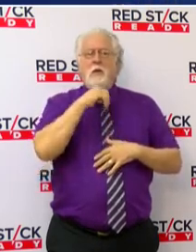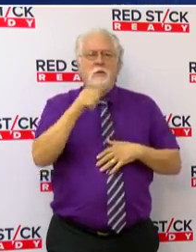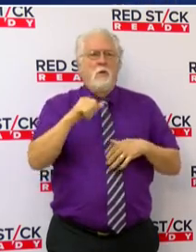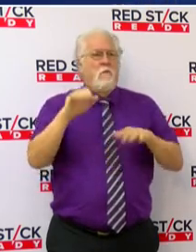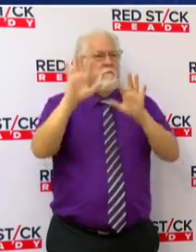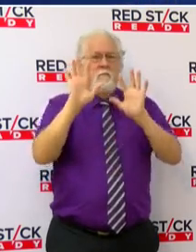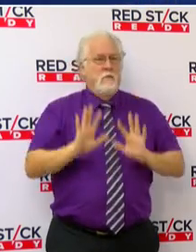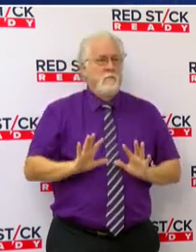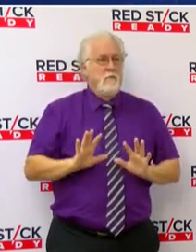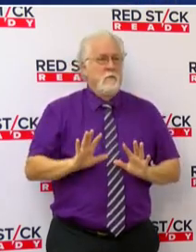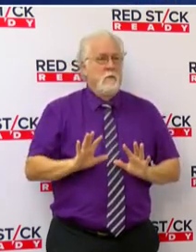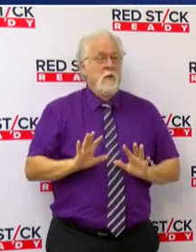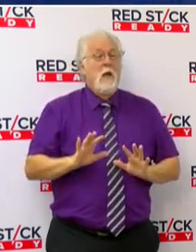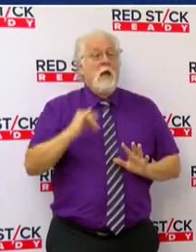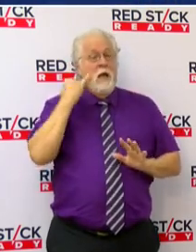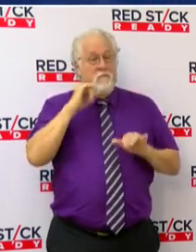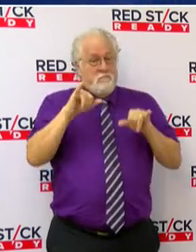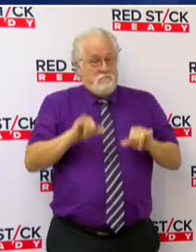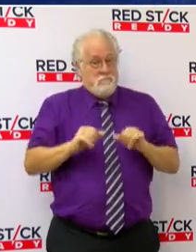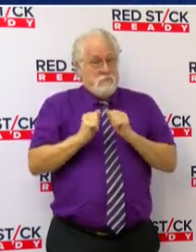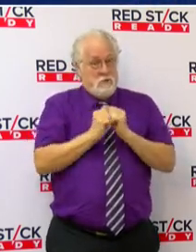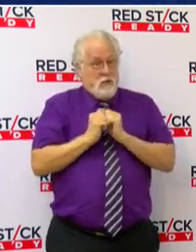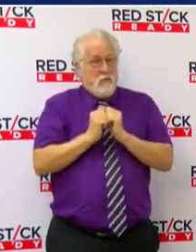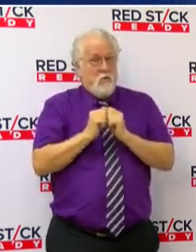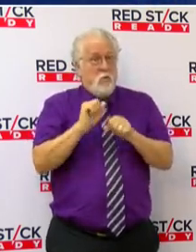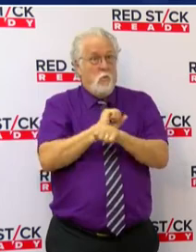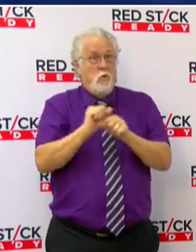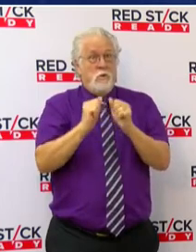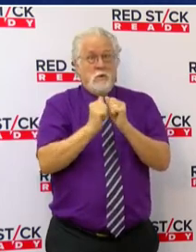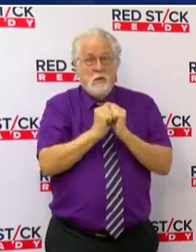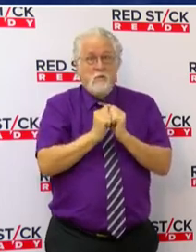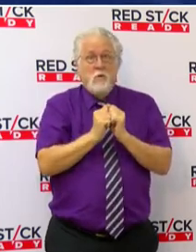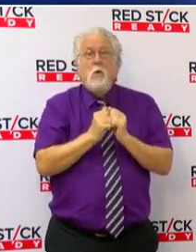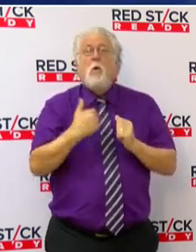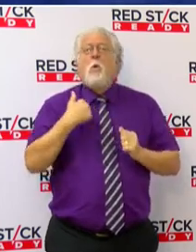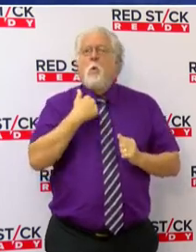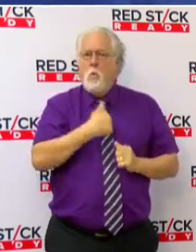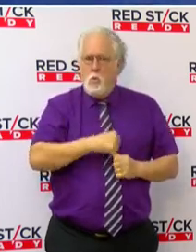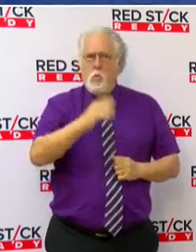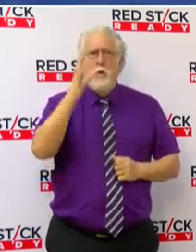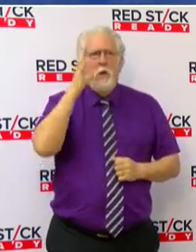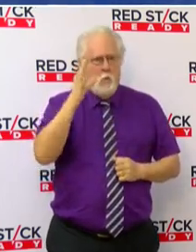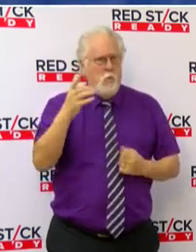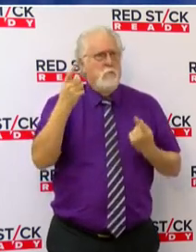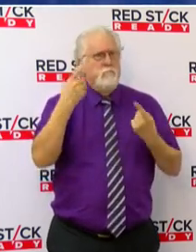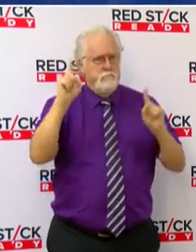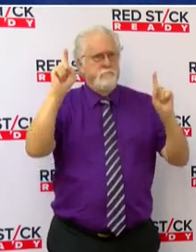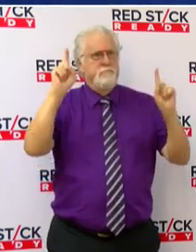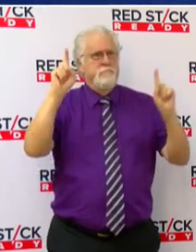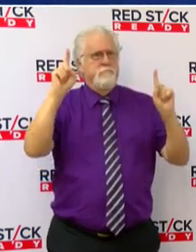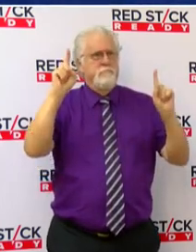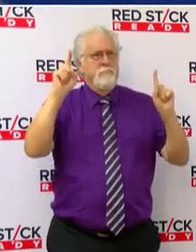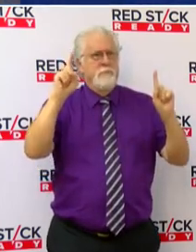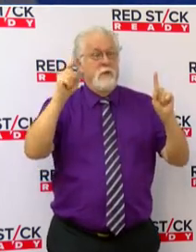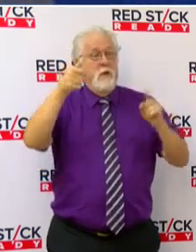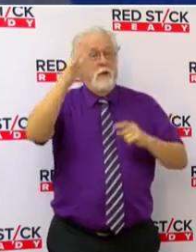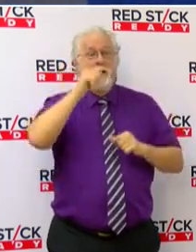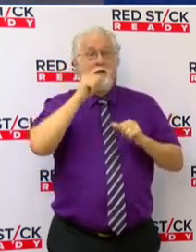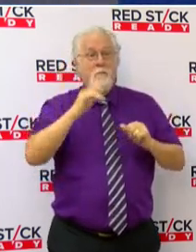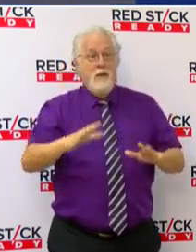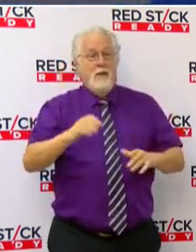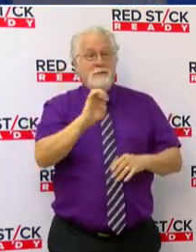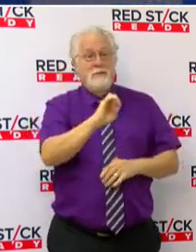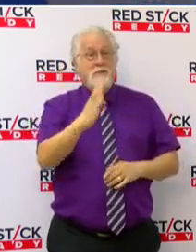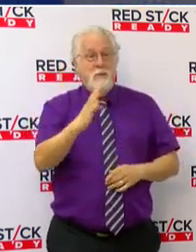fearful. If we stick together and work together, we will get through this. God bless